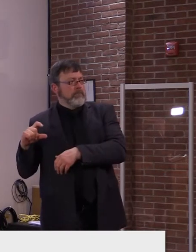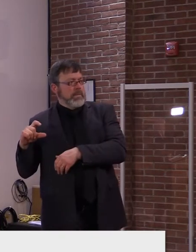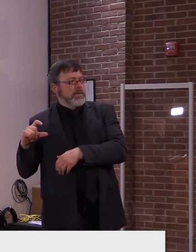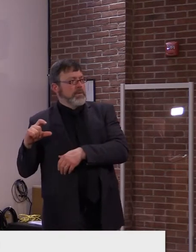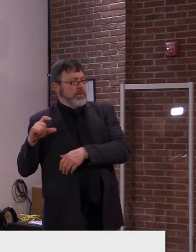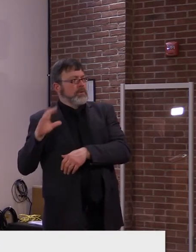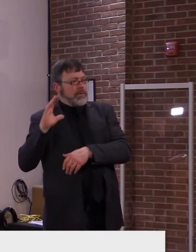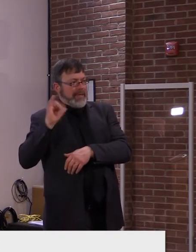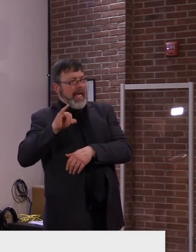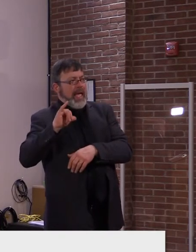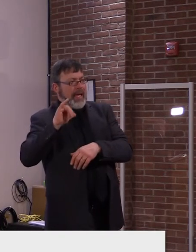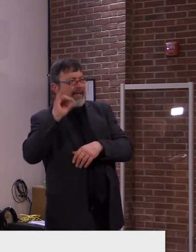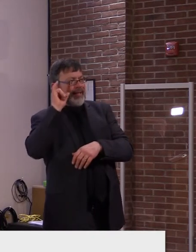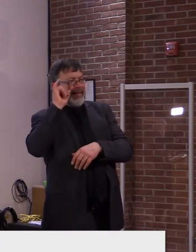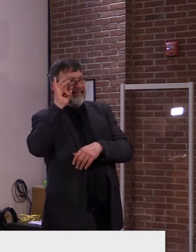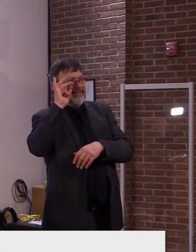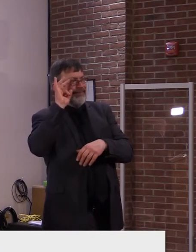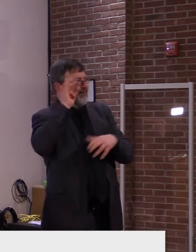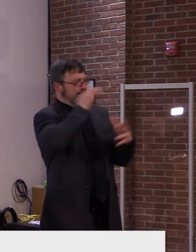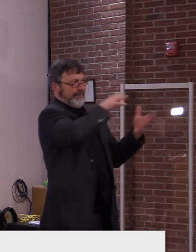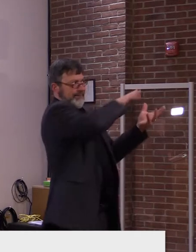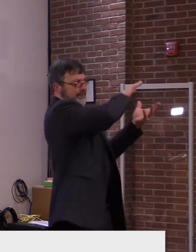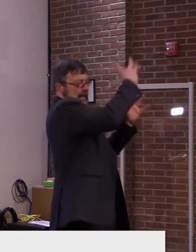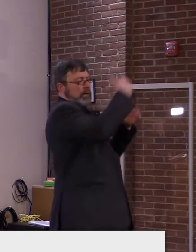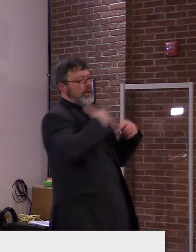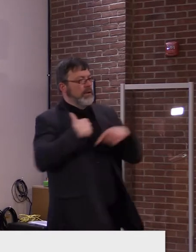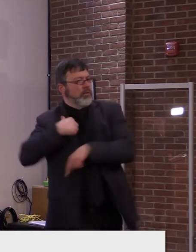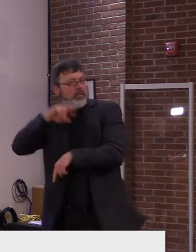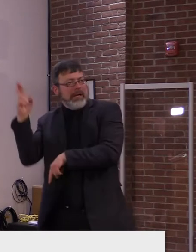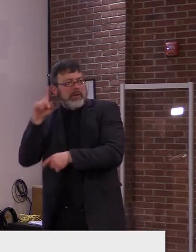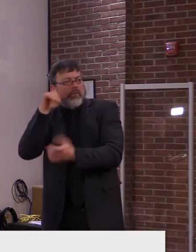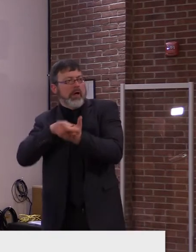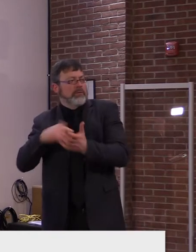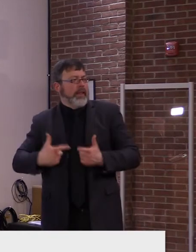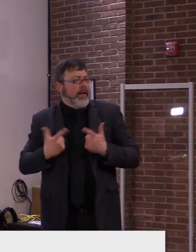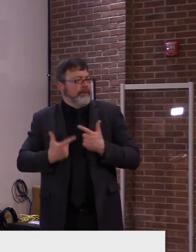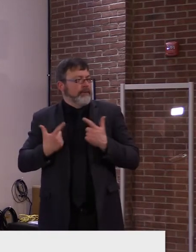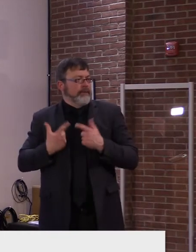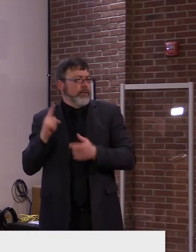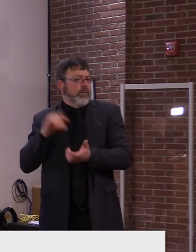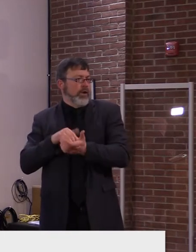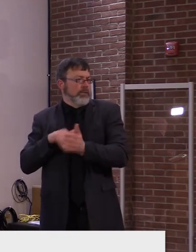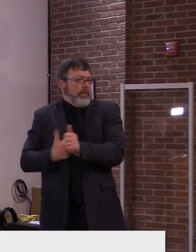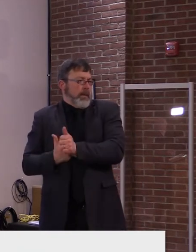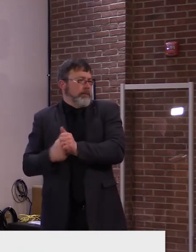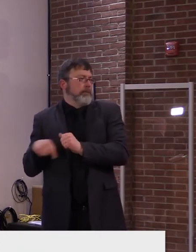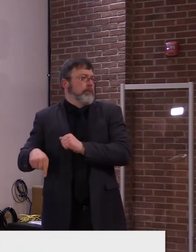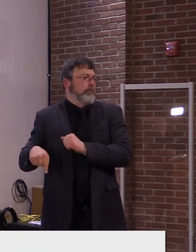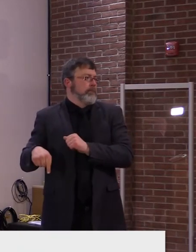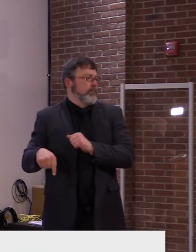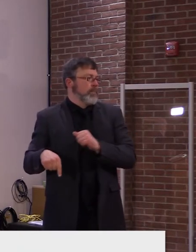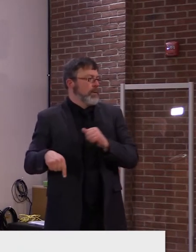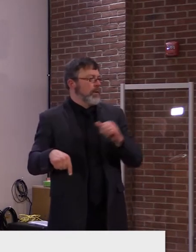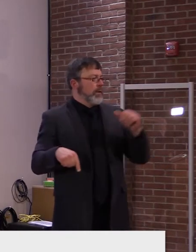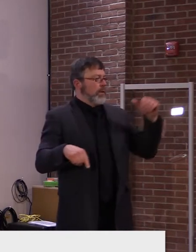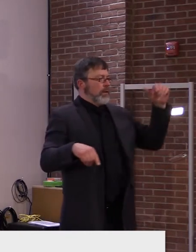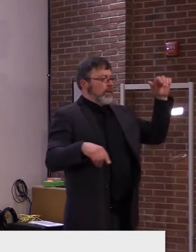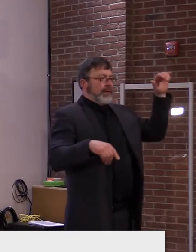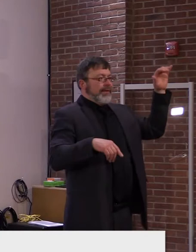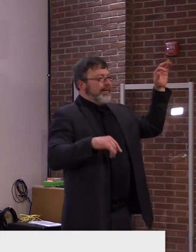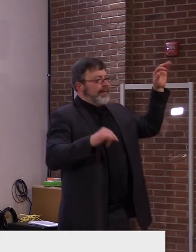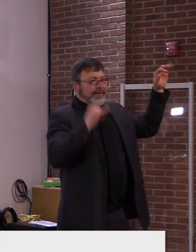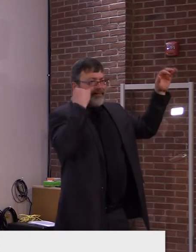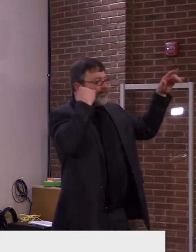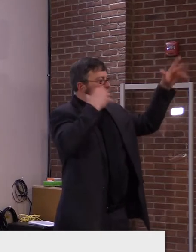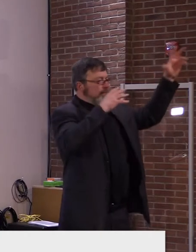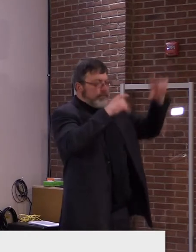that if there's a disruption in the supply line or if there's a need like a spoilage or something along that line